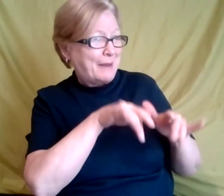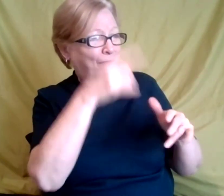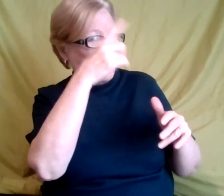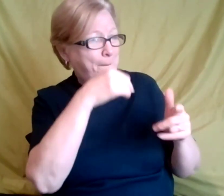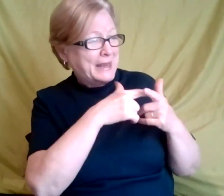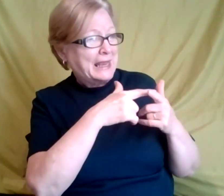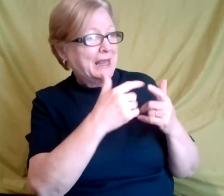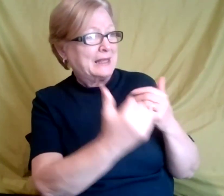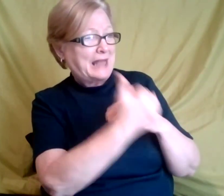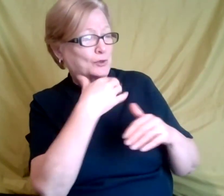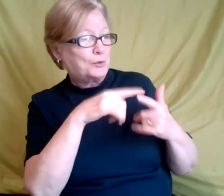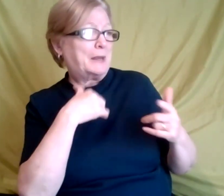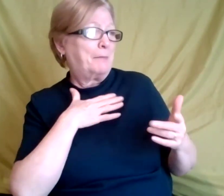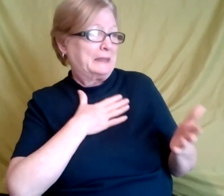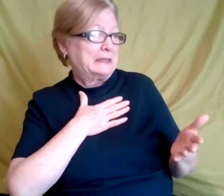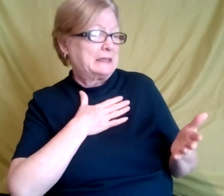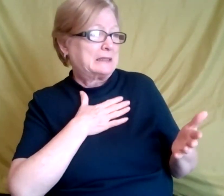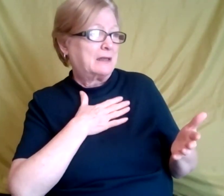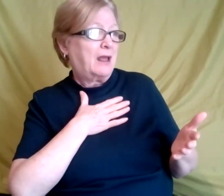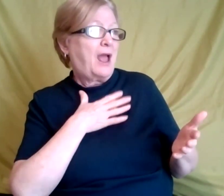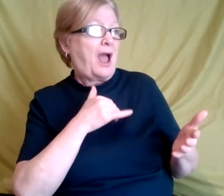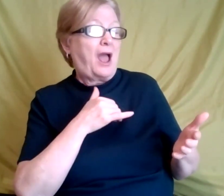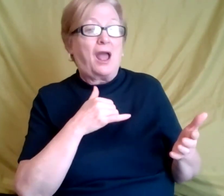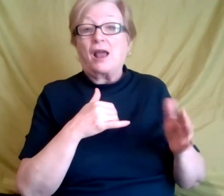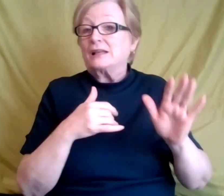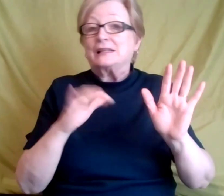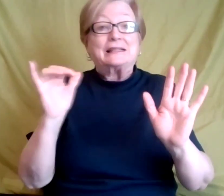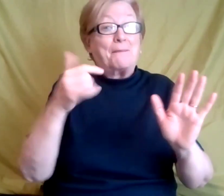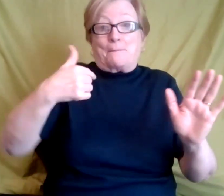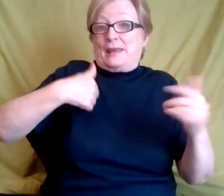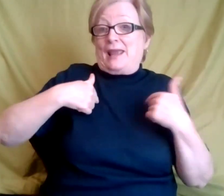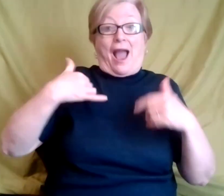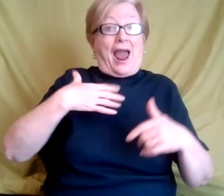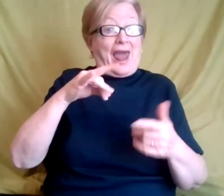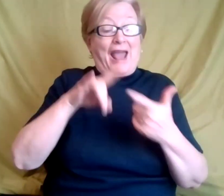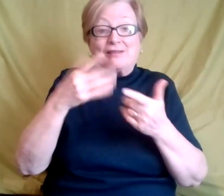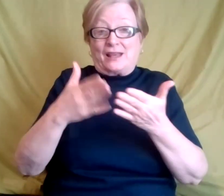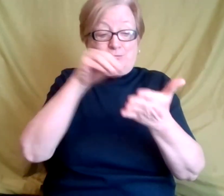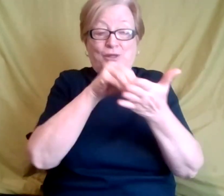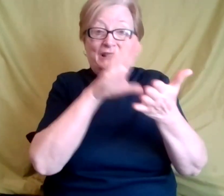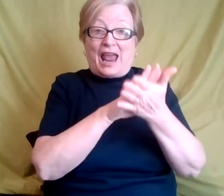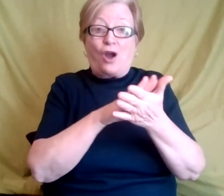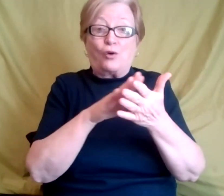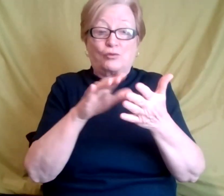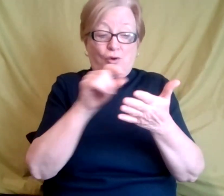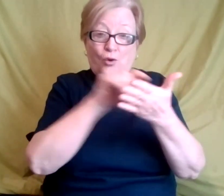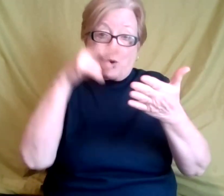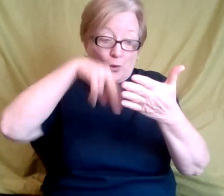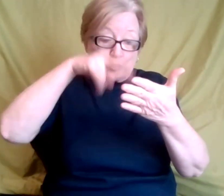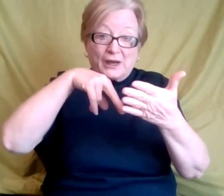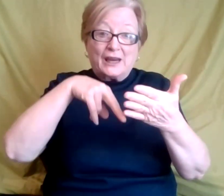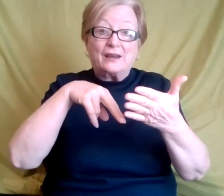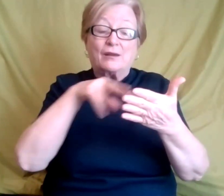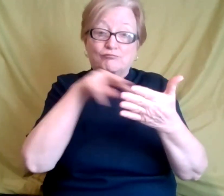reference. And so I like to have things put in writing, um, because it takes time, um,